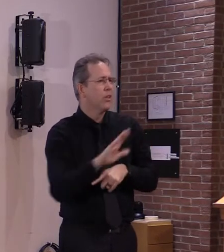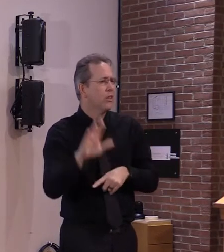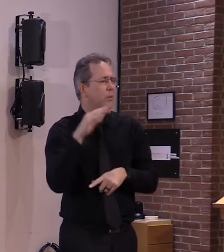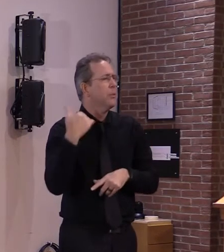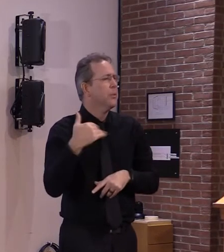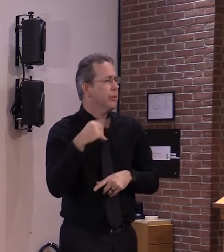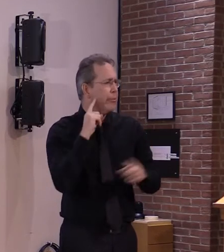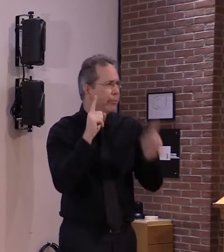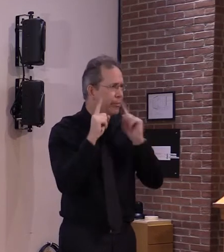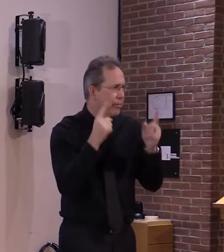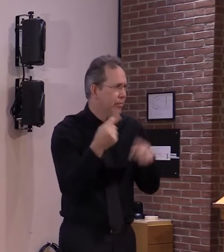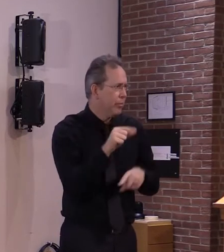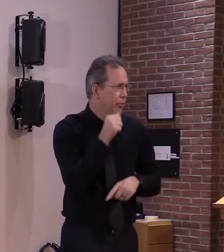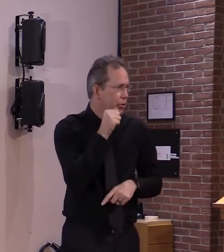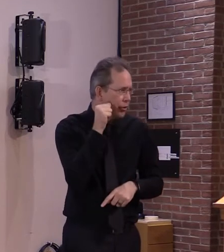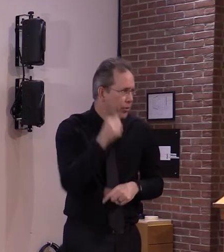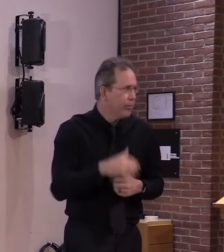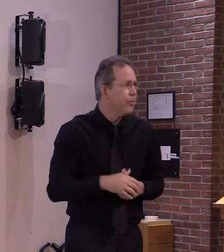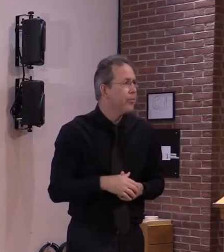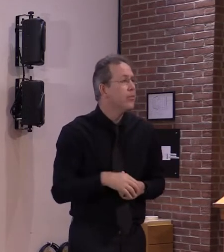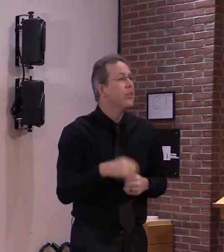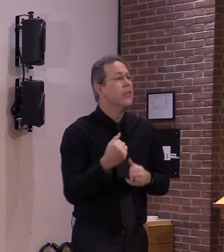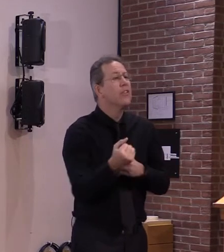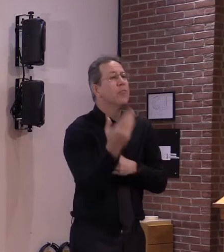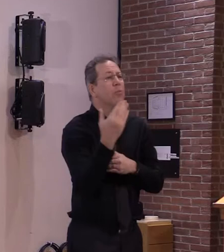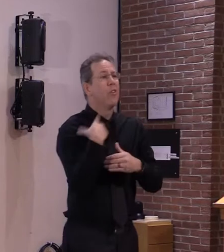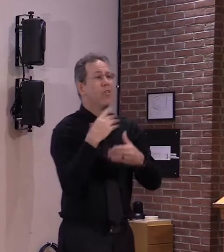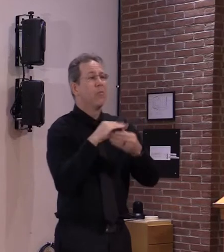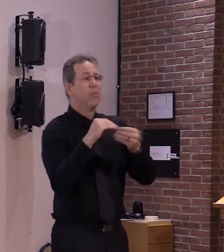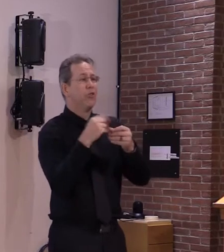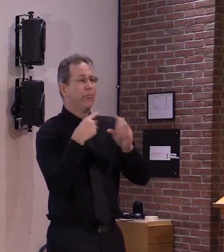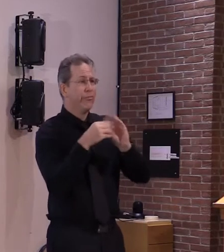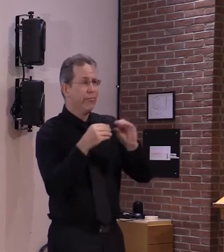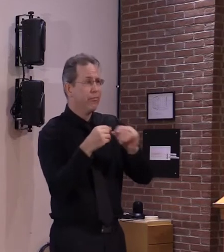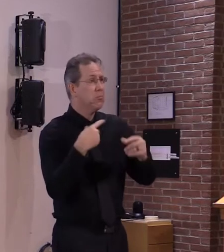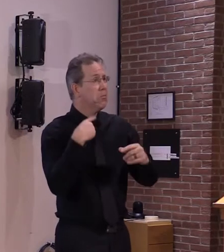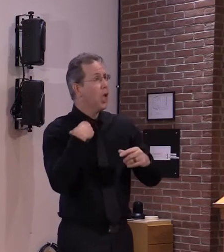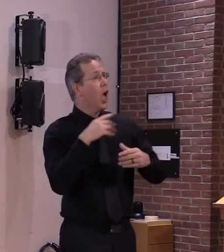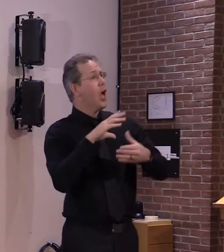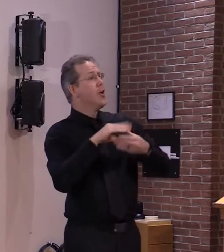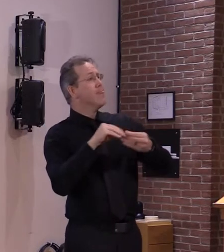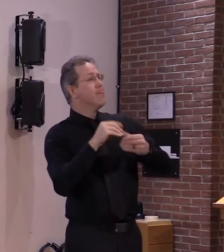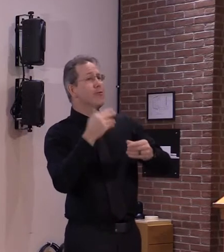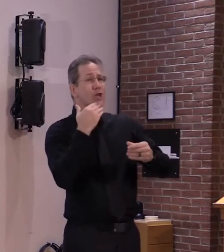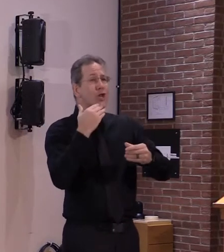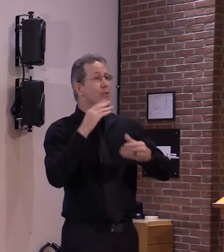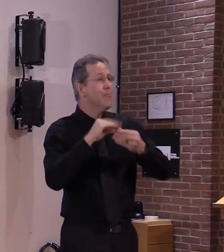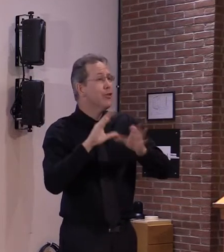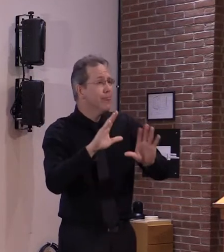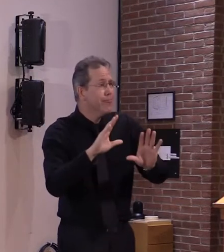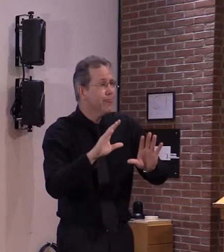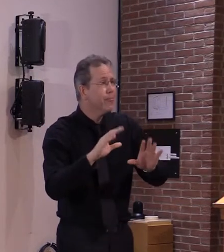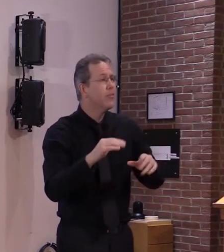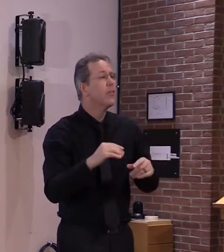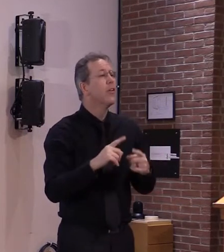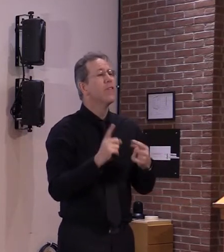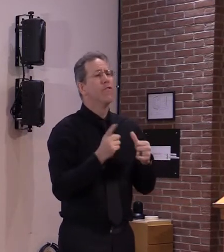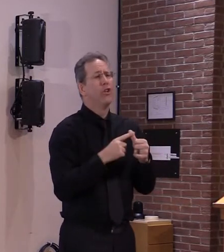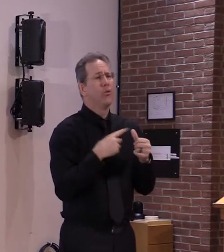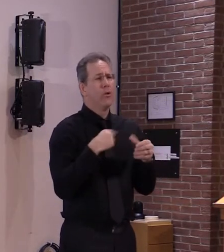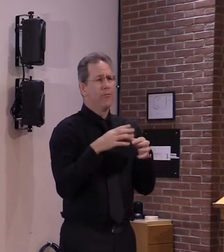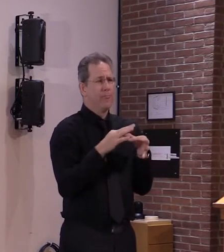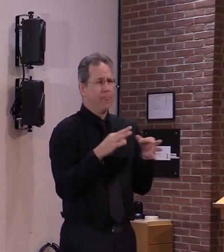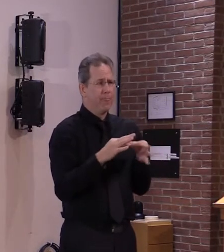optimistic i would like us to take a moment to reflect upon the fact that vermont as you heard from the governor